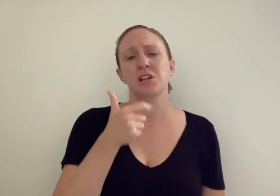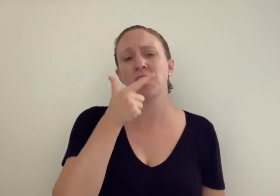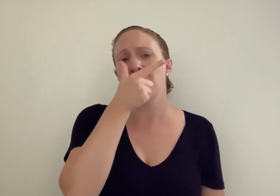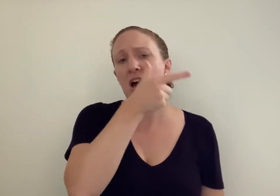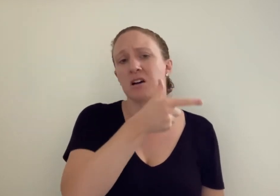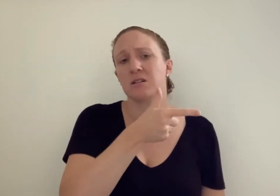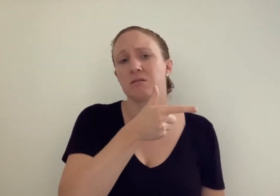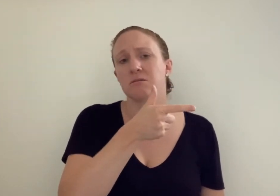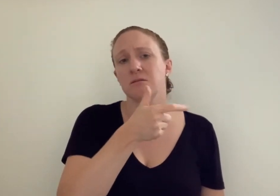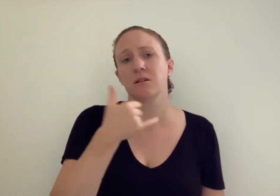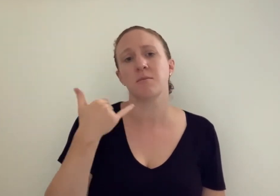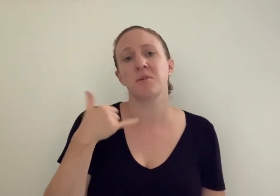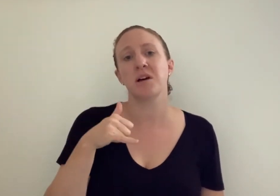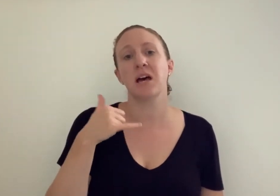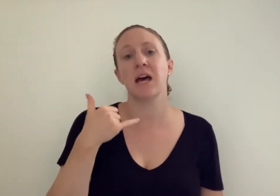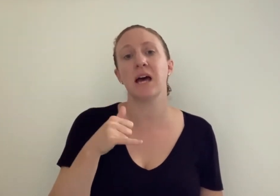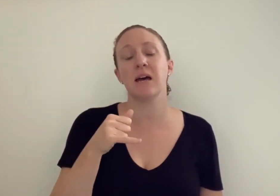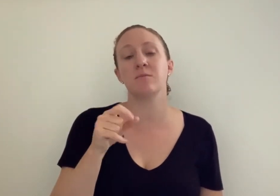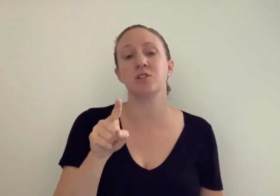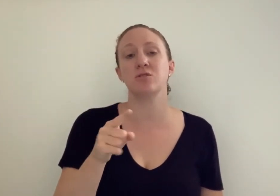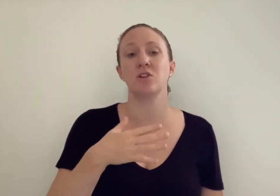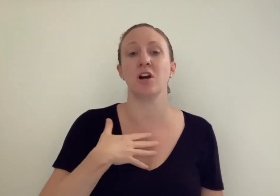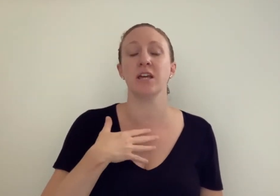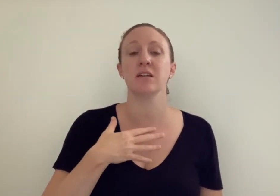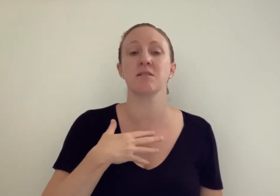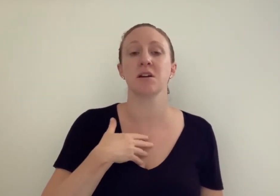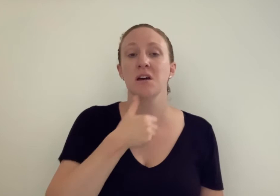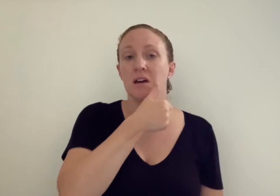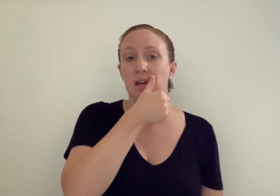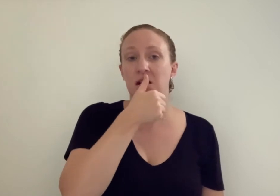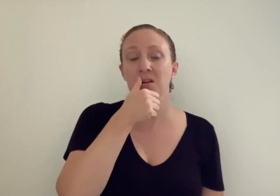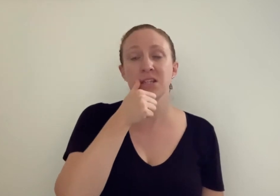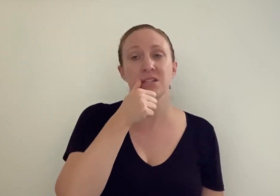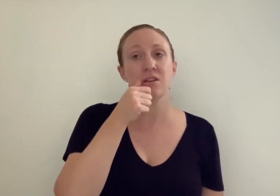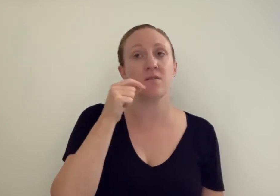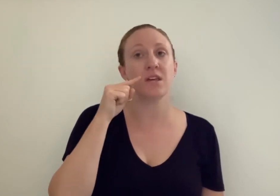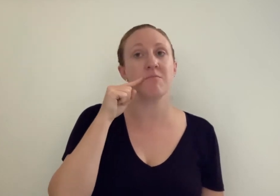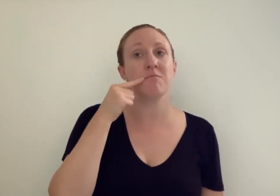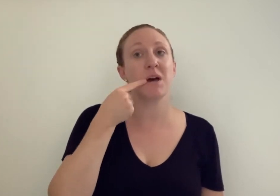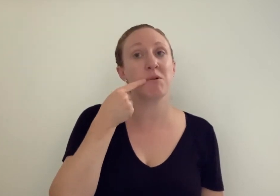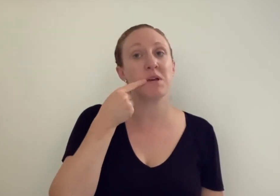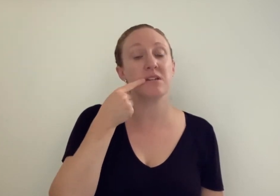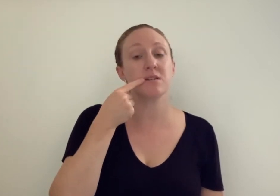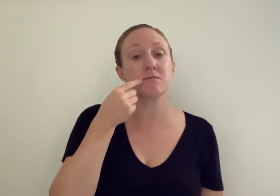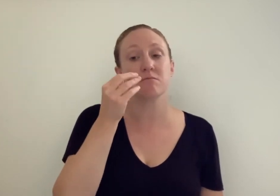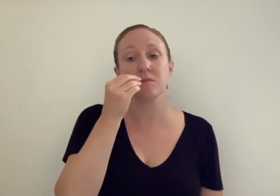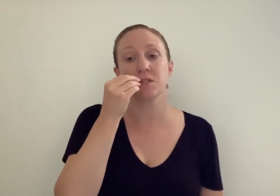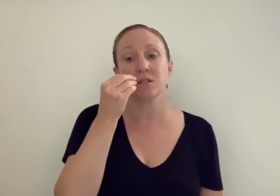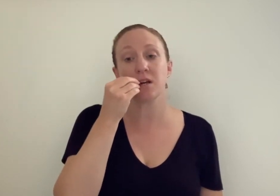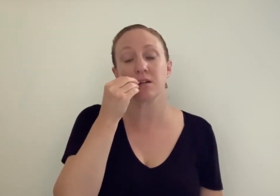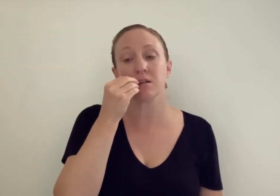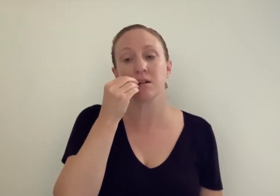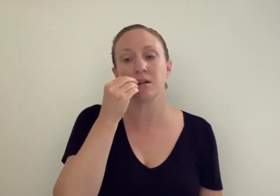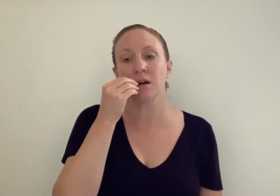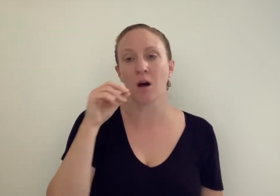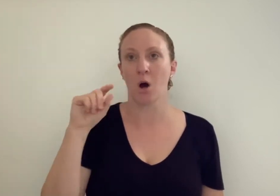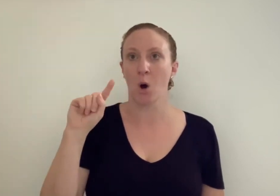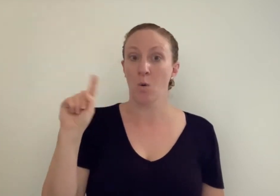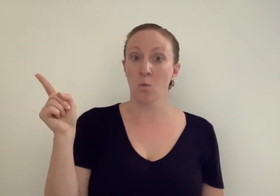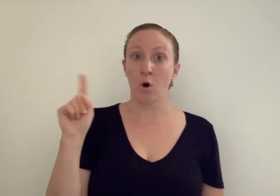luck! Perhaps you'd like a nice soothing peppermint to suck? What